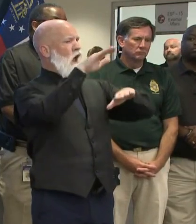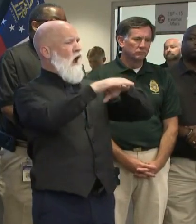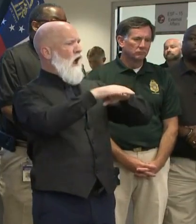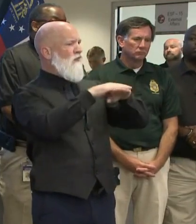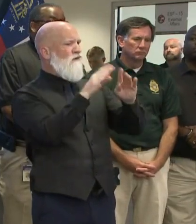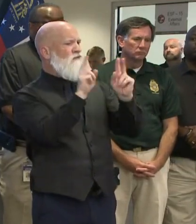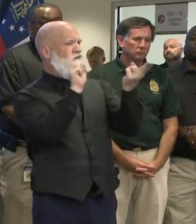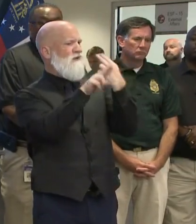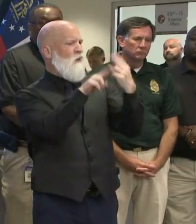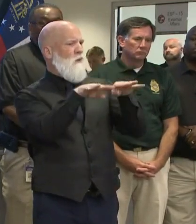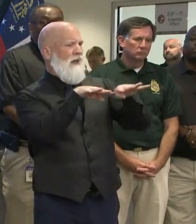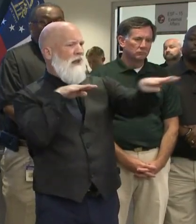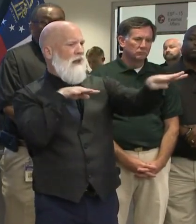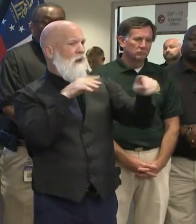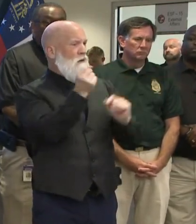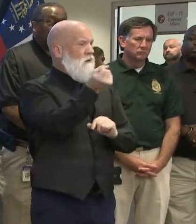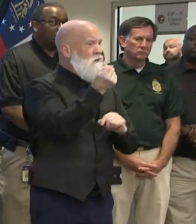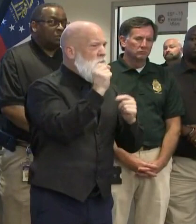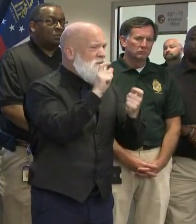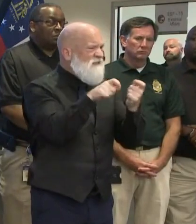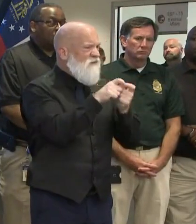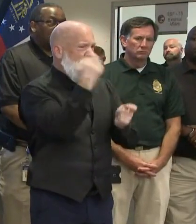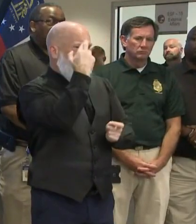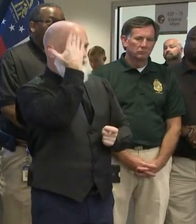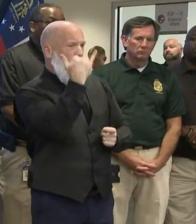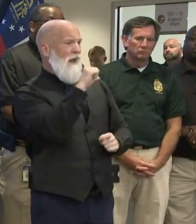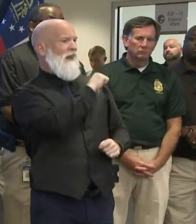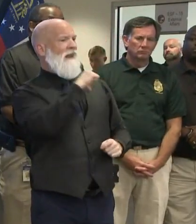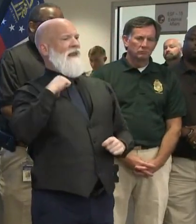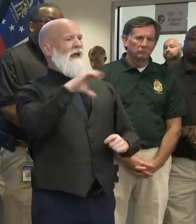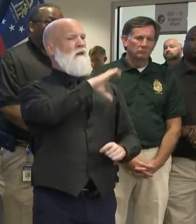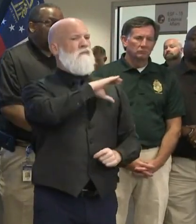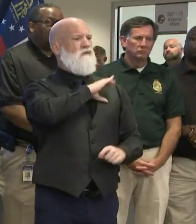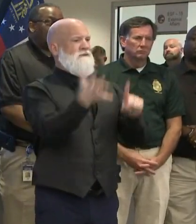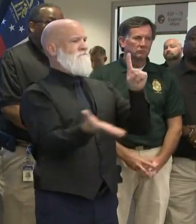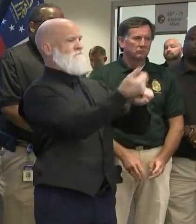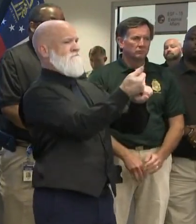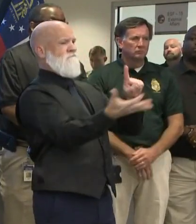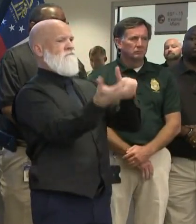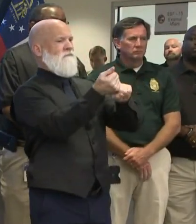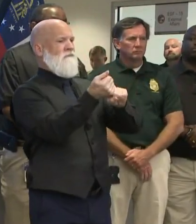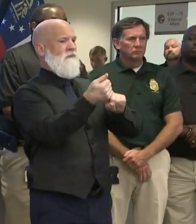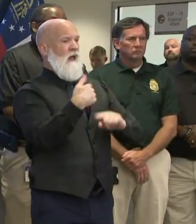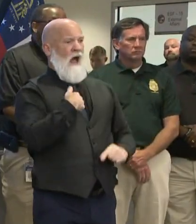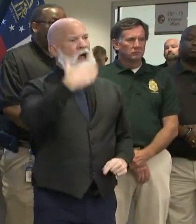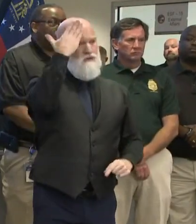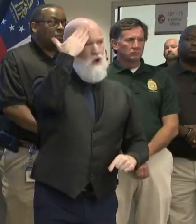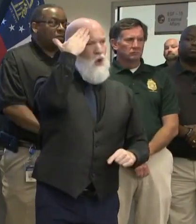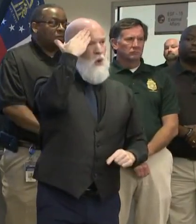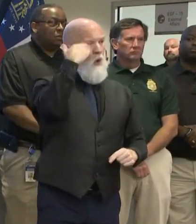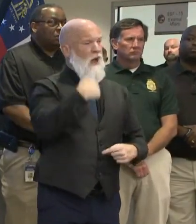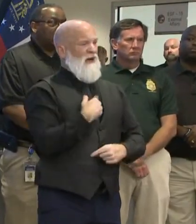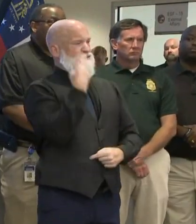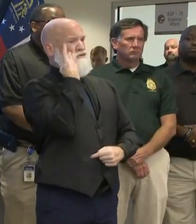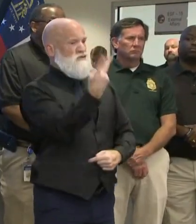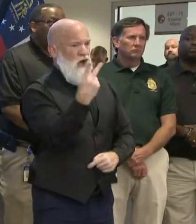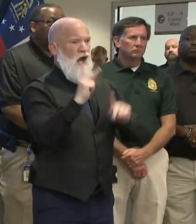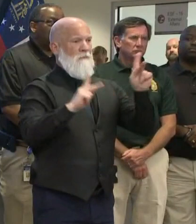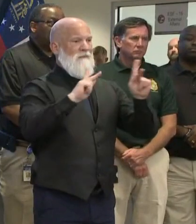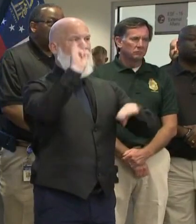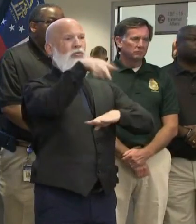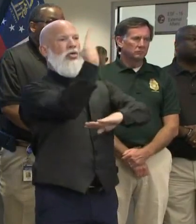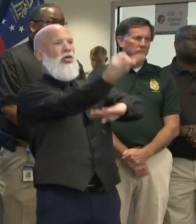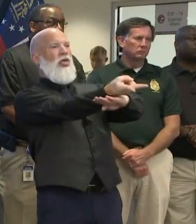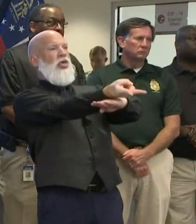arresting people, I know for a fact I saw people laying down in the middle of the street in front of City Hall, and I would hope that you